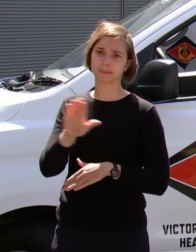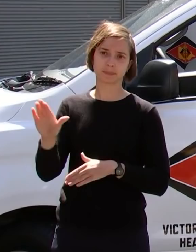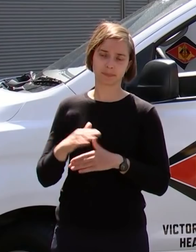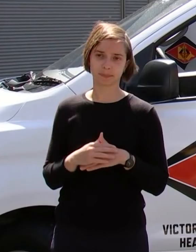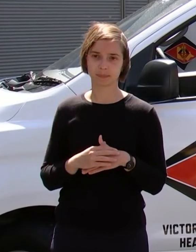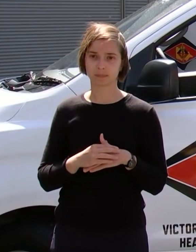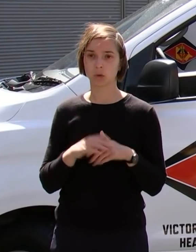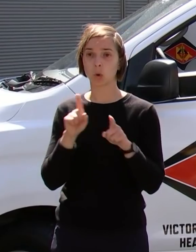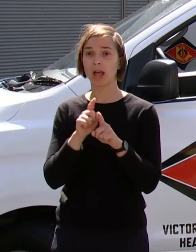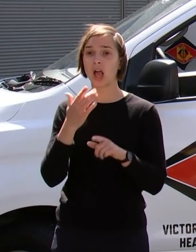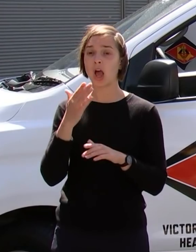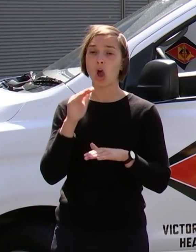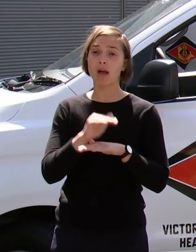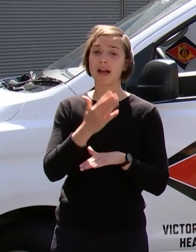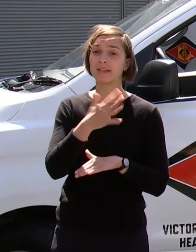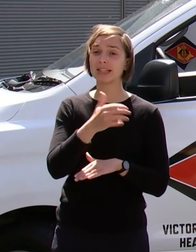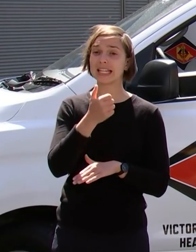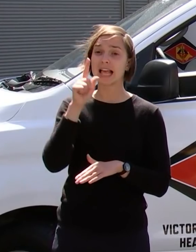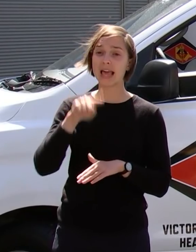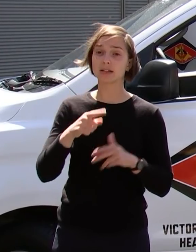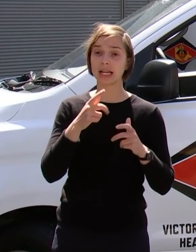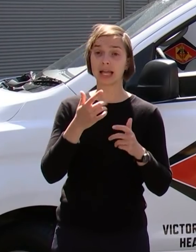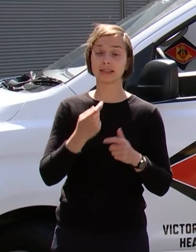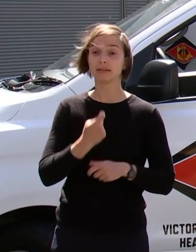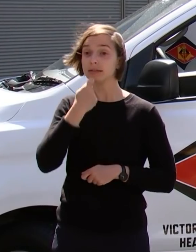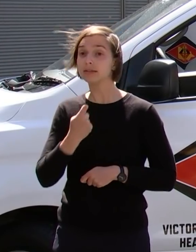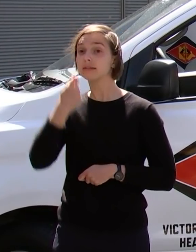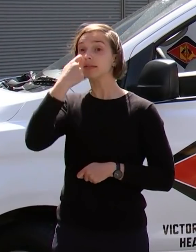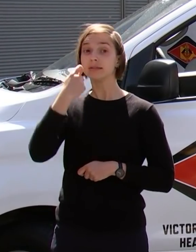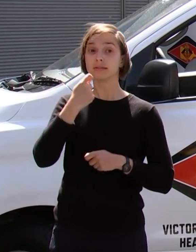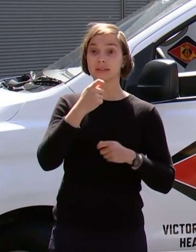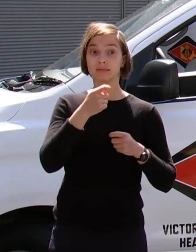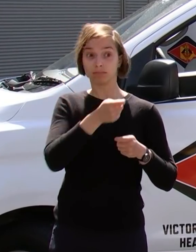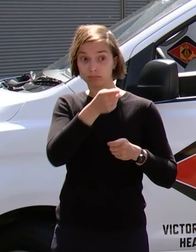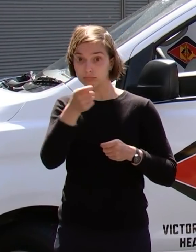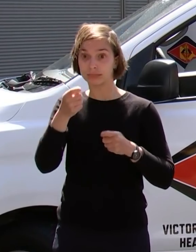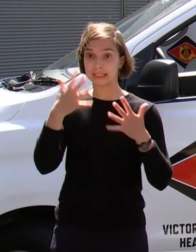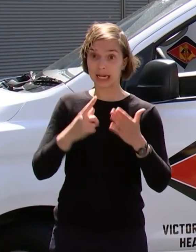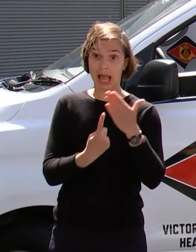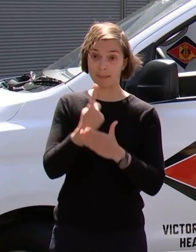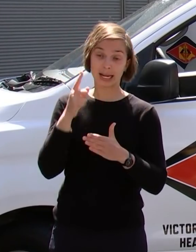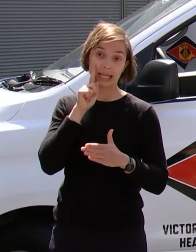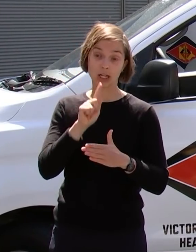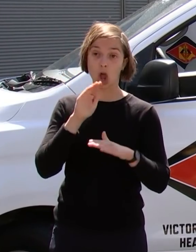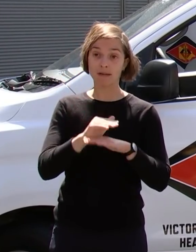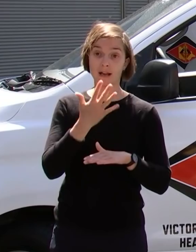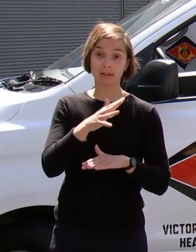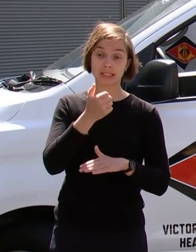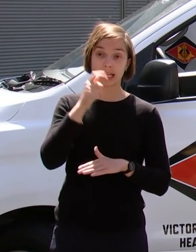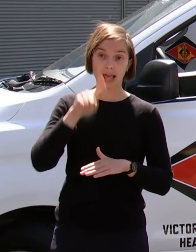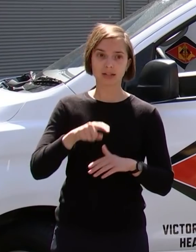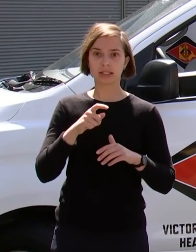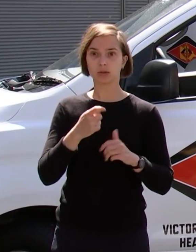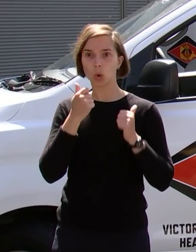,905 tests done yesterday. Gerone will talk a bit more about testing. But we want to make